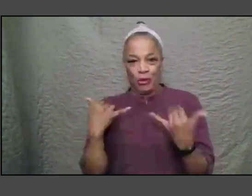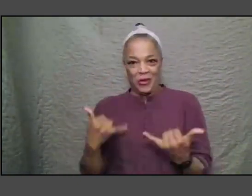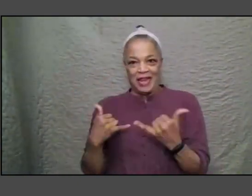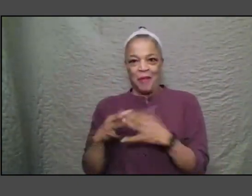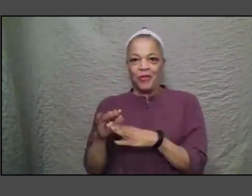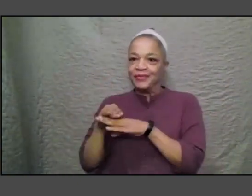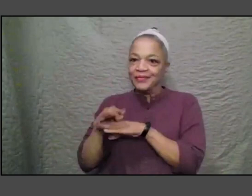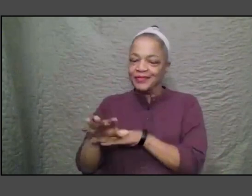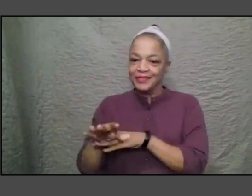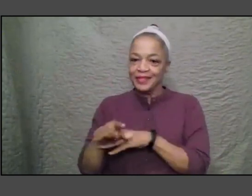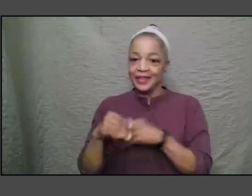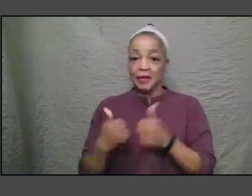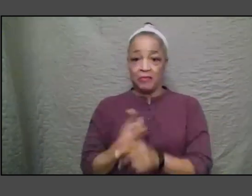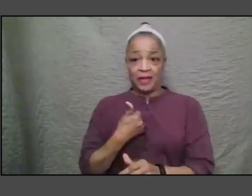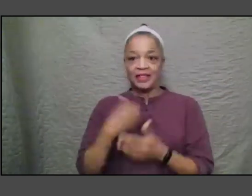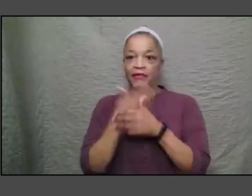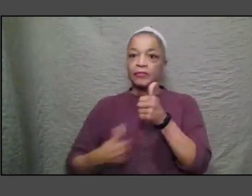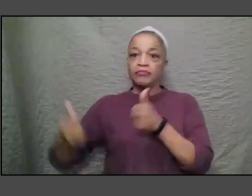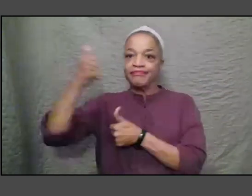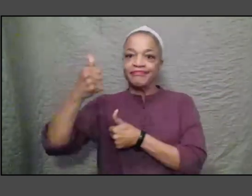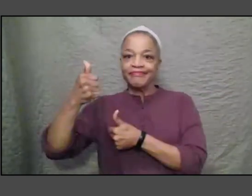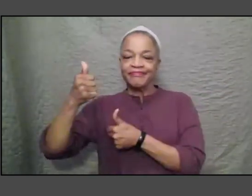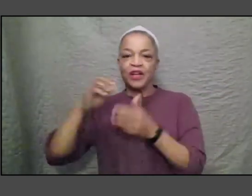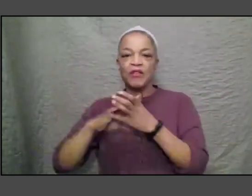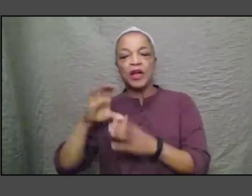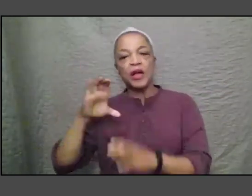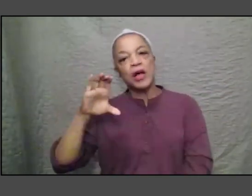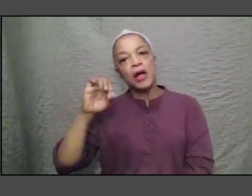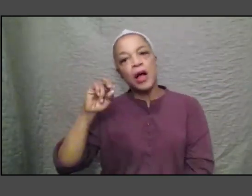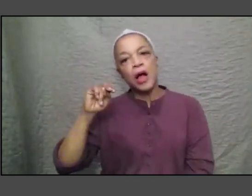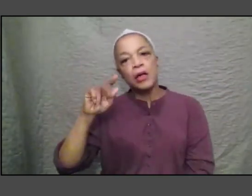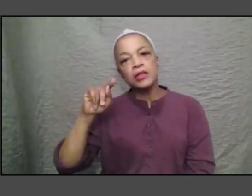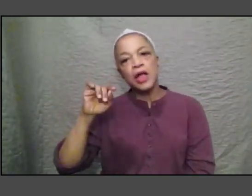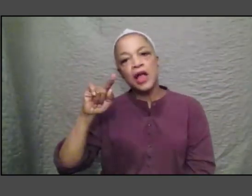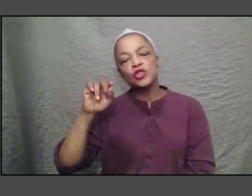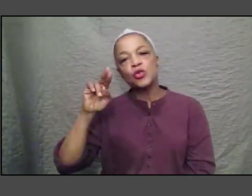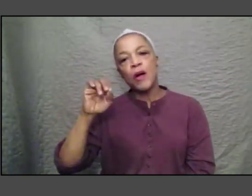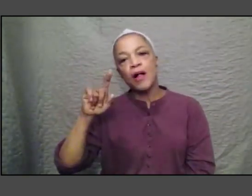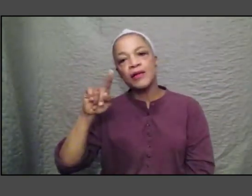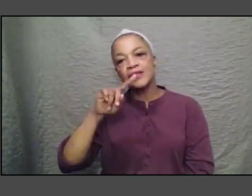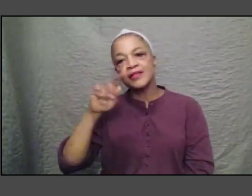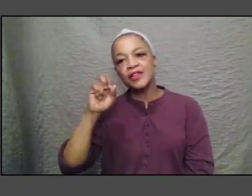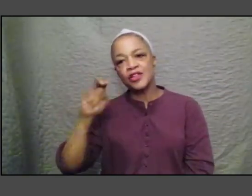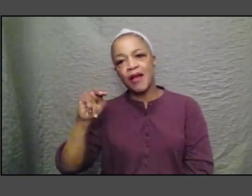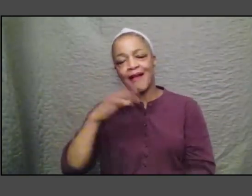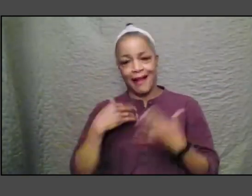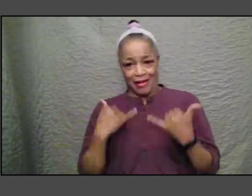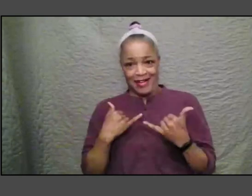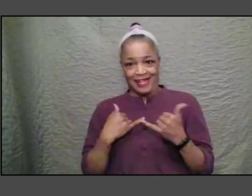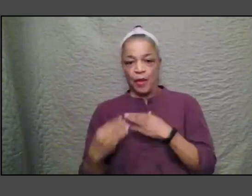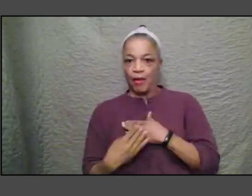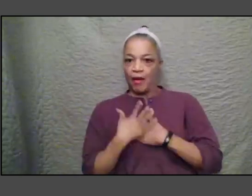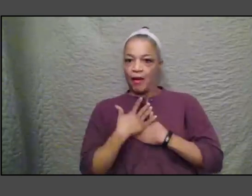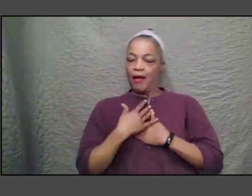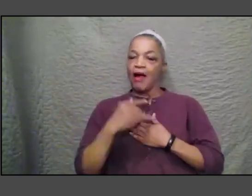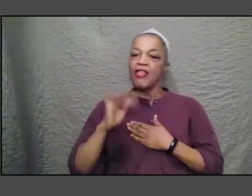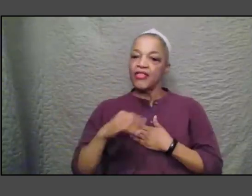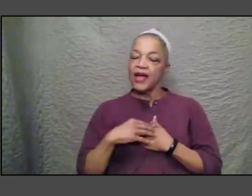contextualization and the contemporary resonance are really the mantras that I pushed throughout the Smithsonian and I think that